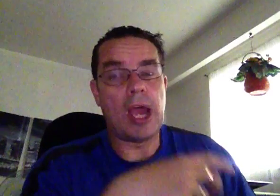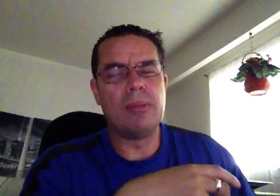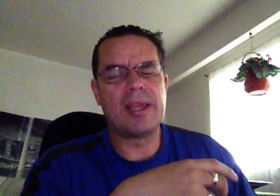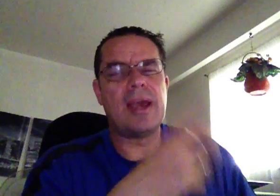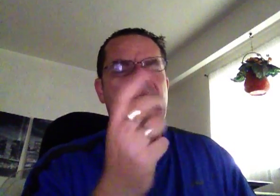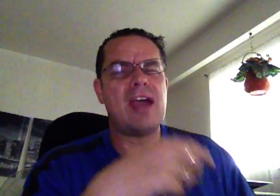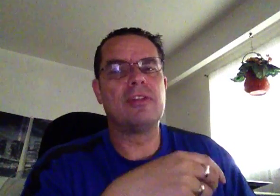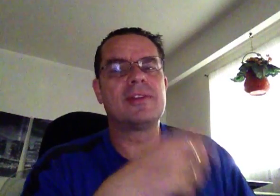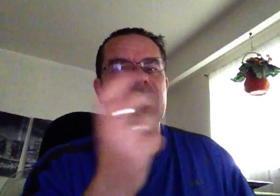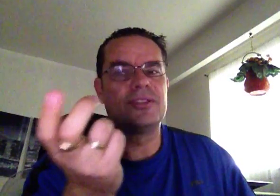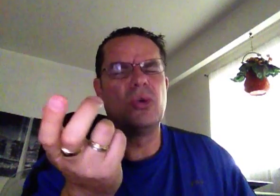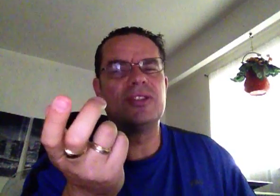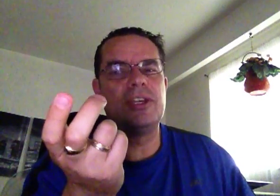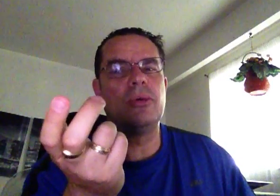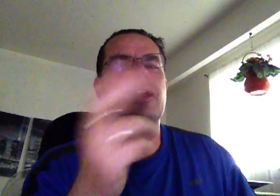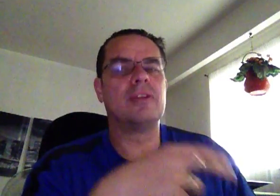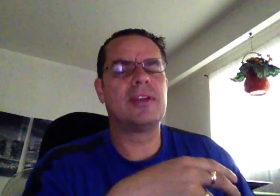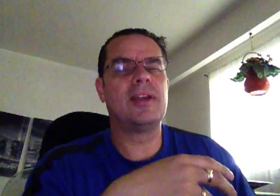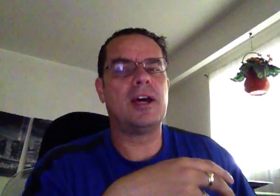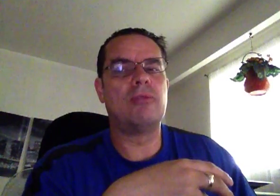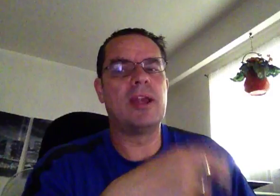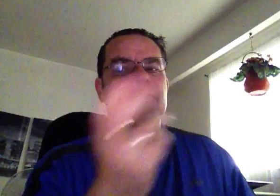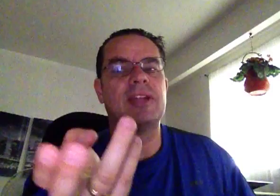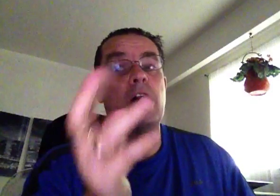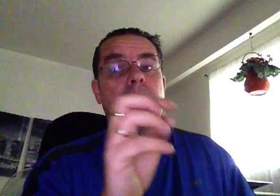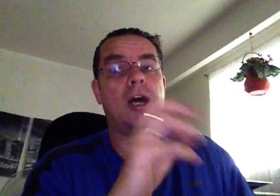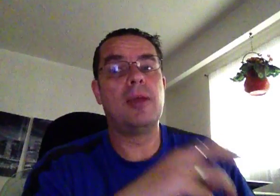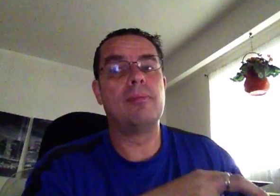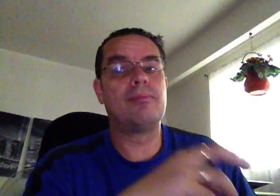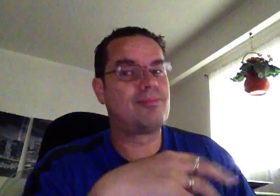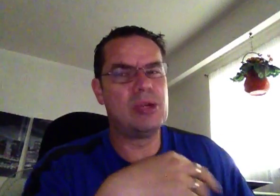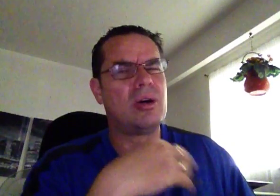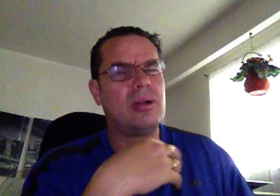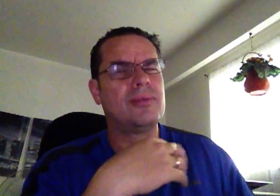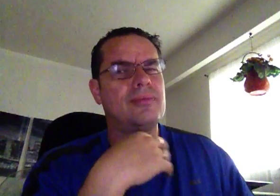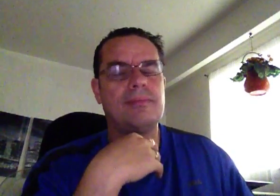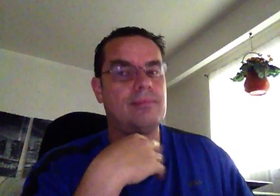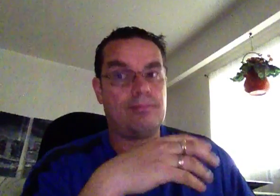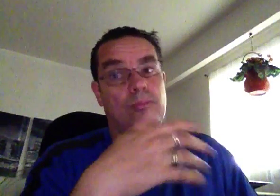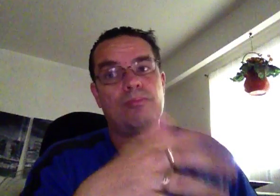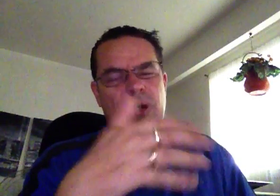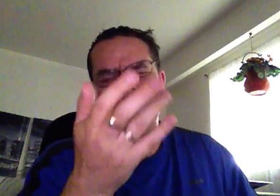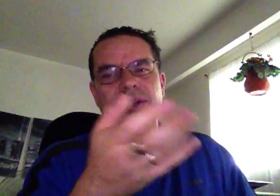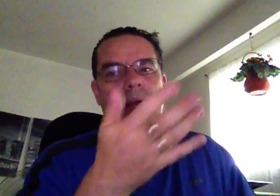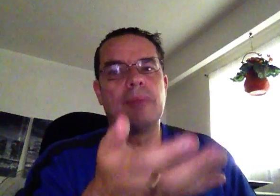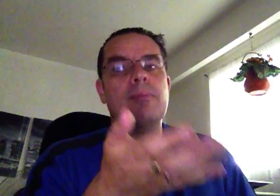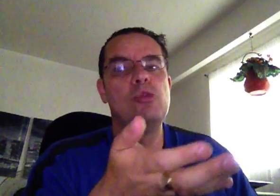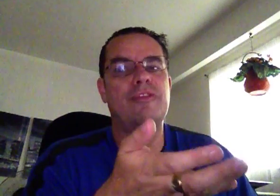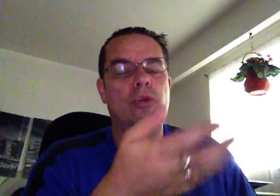I'm looking at, and I have looked at, is no SQL, I've looked at Redis, and now I'm pretty well, well, I'm moving forward